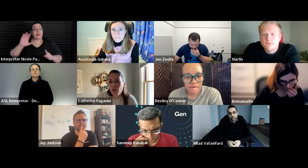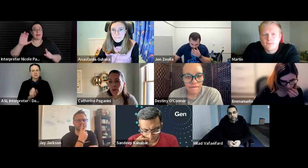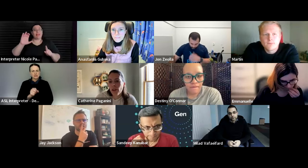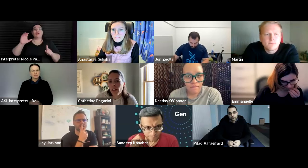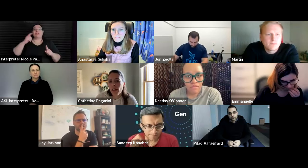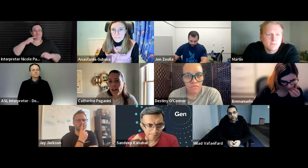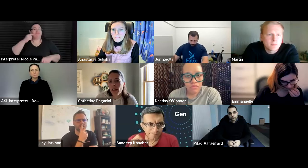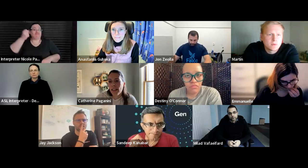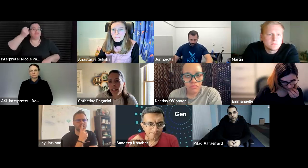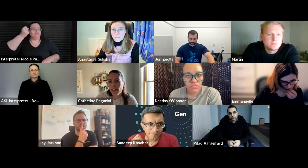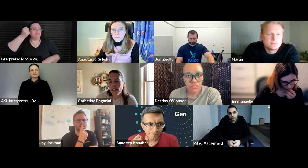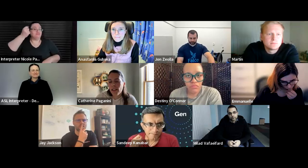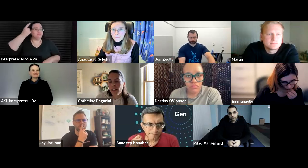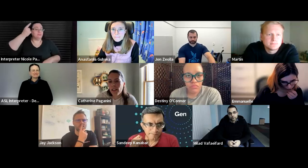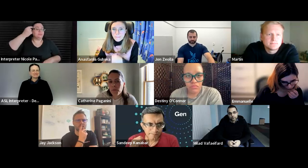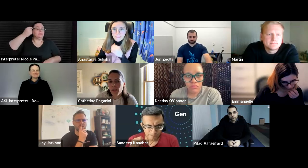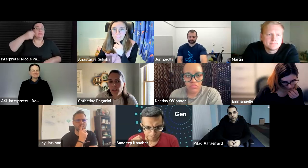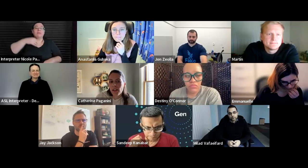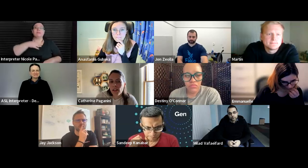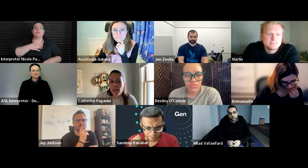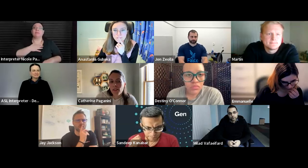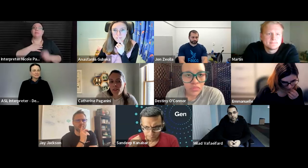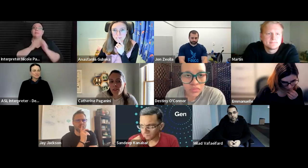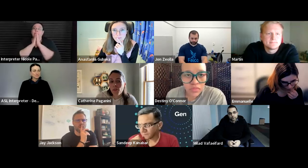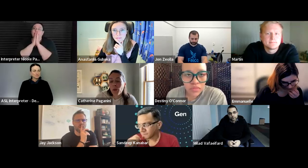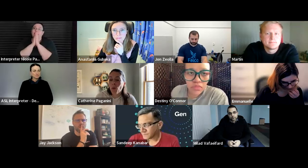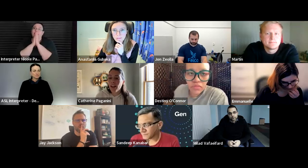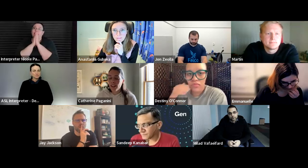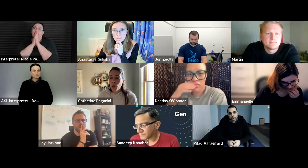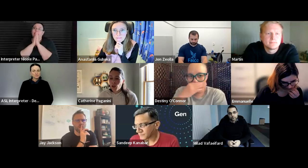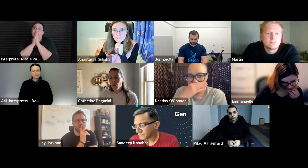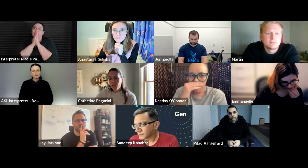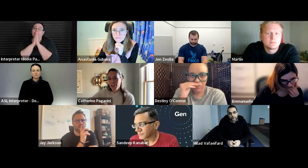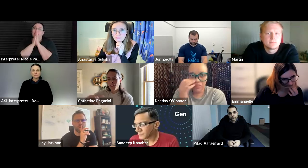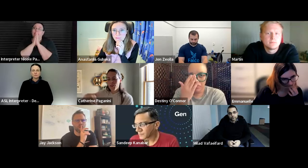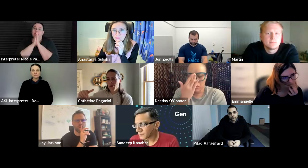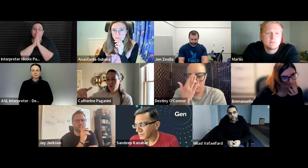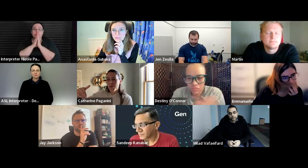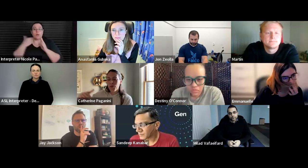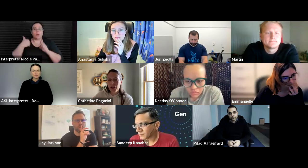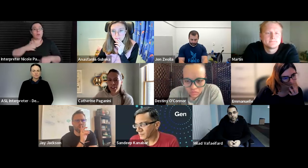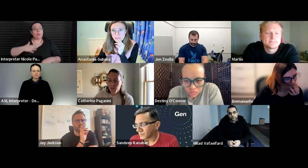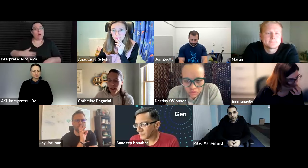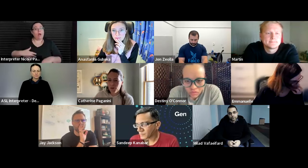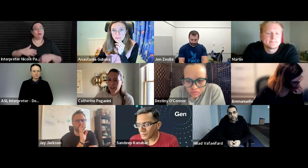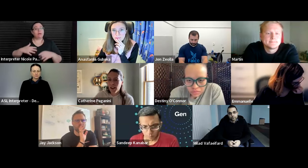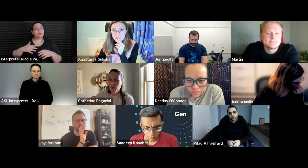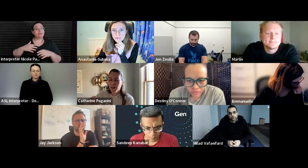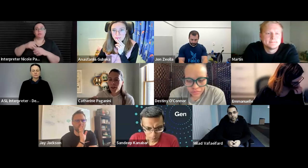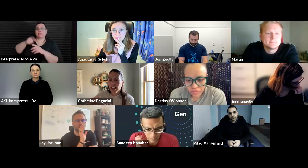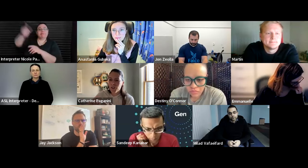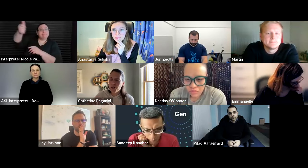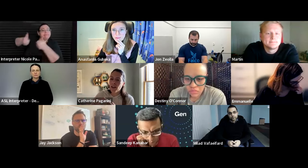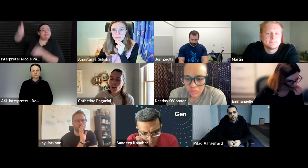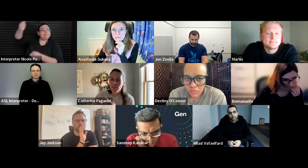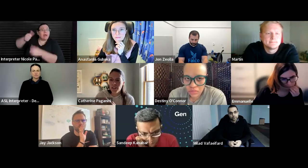yeah so i think um we want to we also want to get to employers right right now